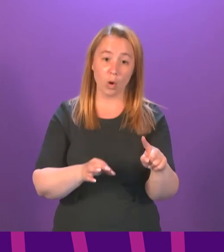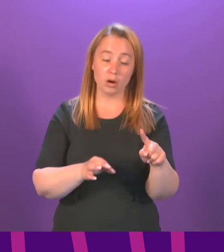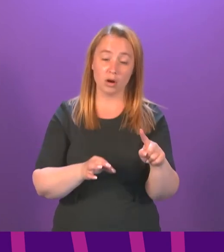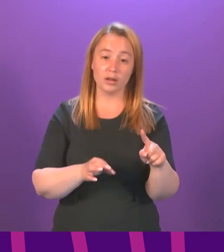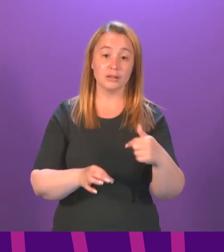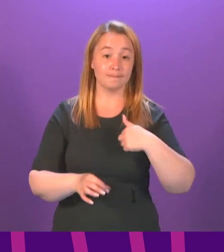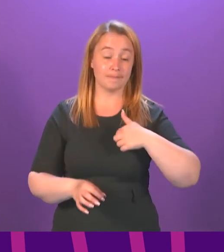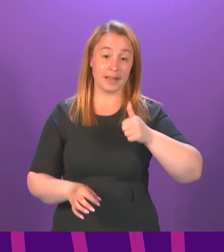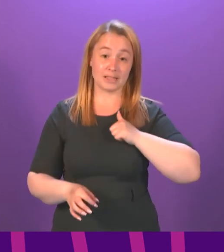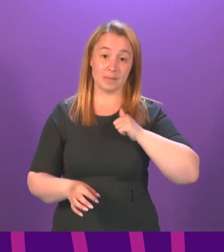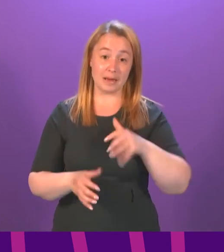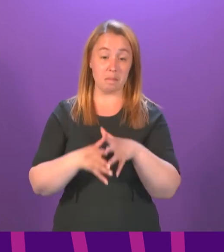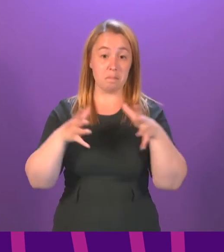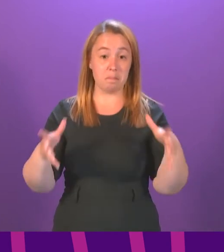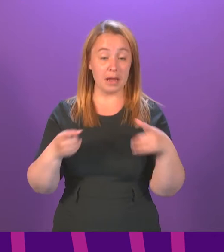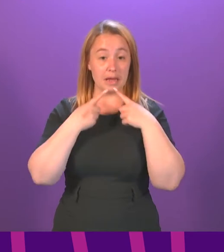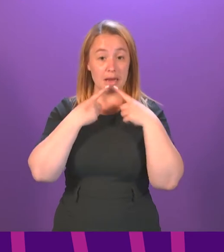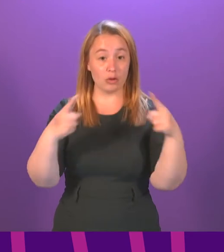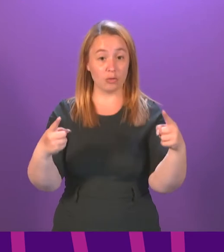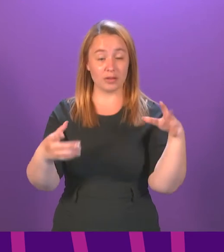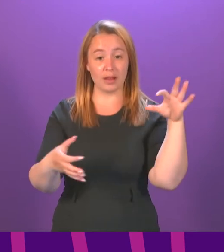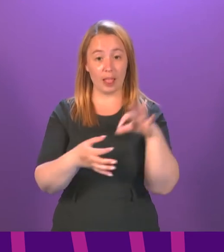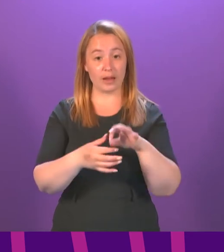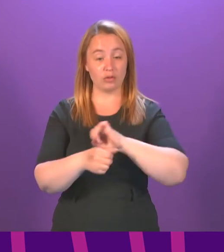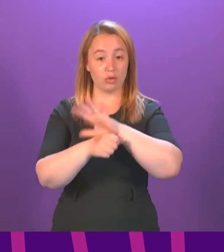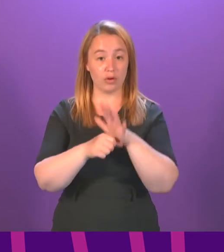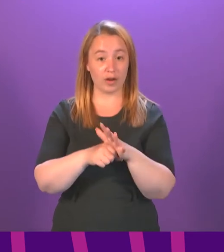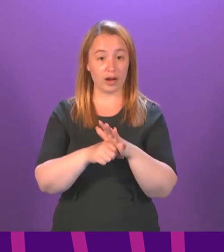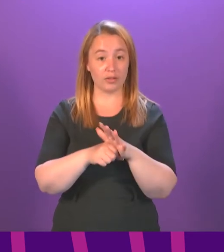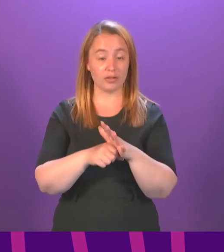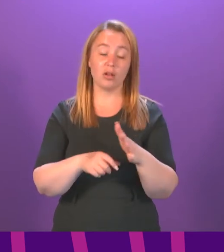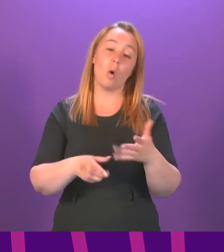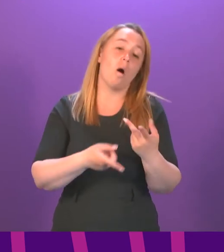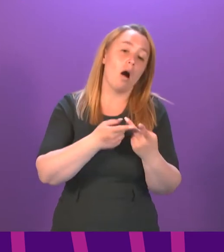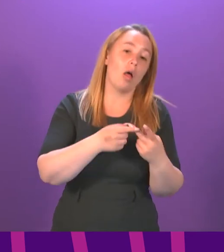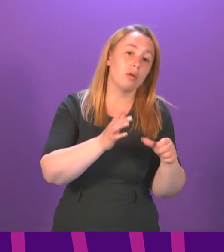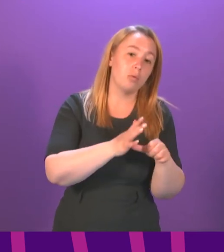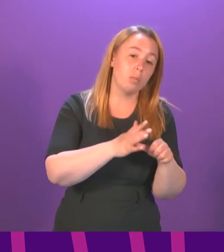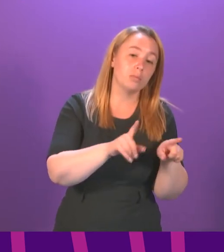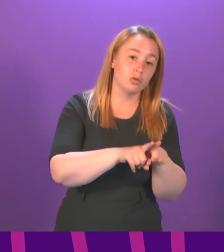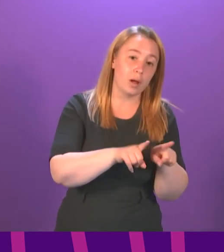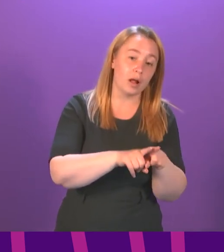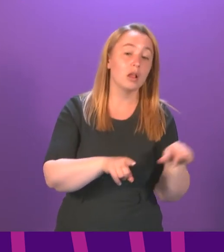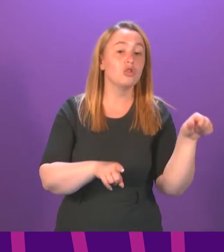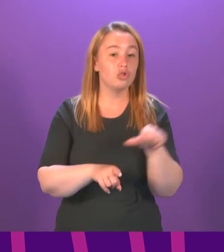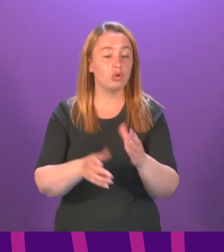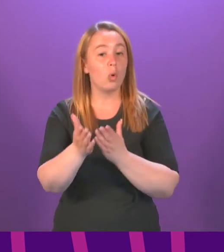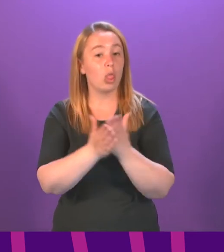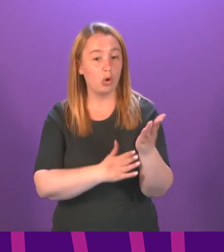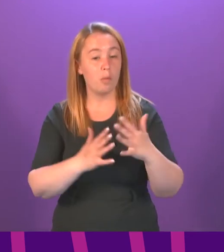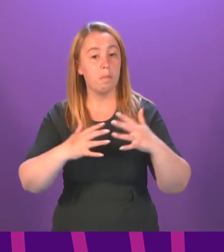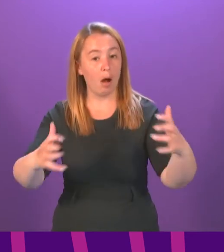that all substantial announcements in relation to COVID-19 or indeed in other issues are made to the parliament.